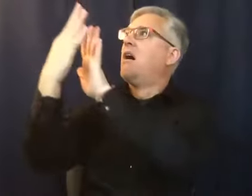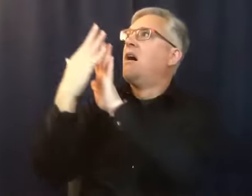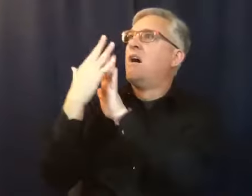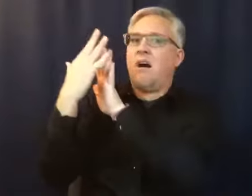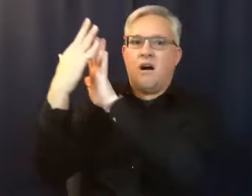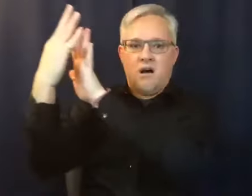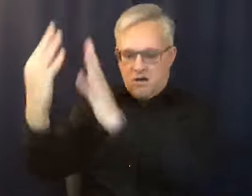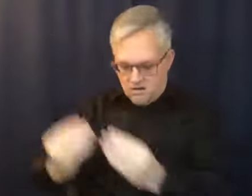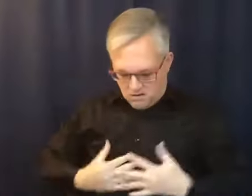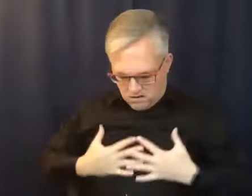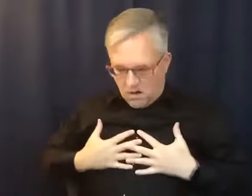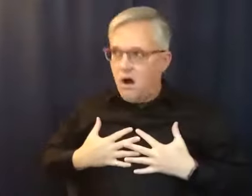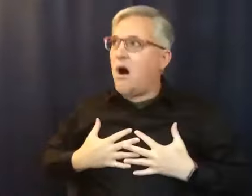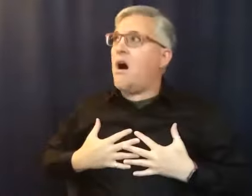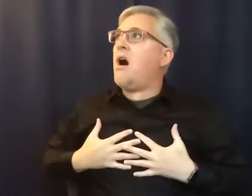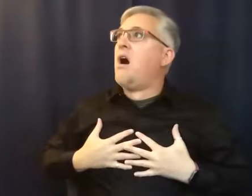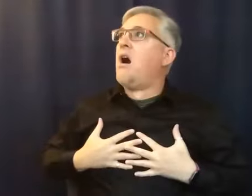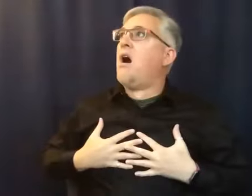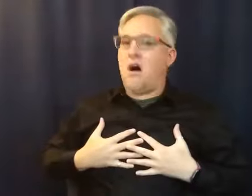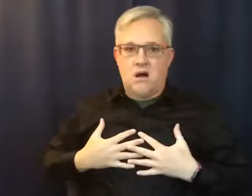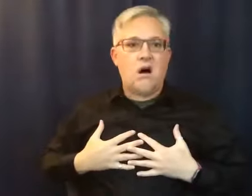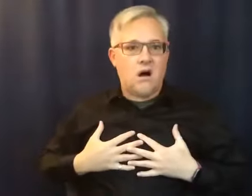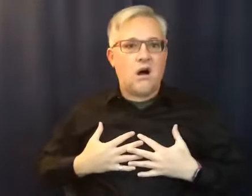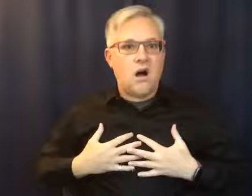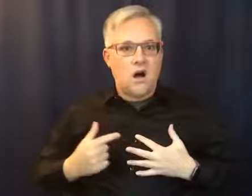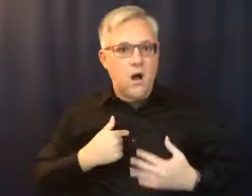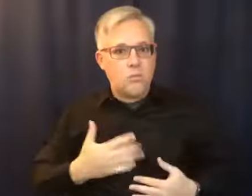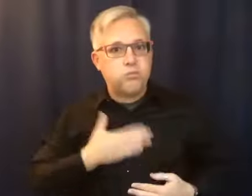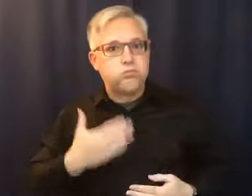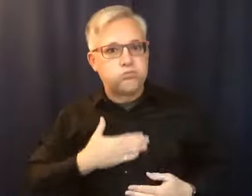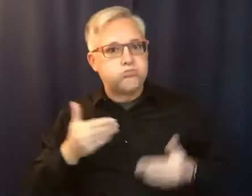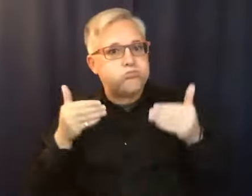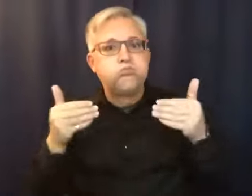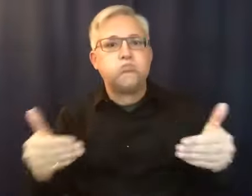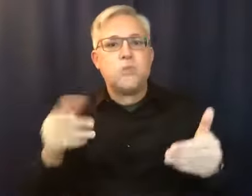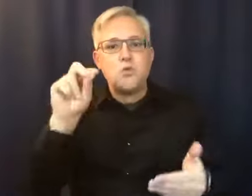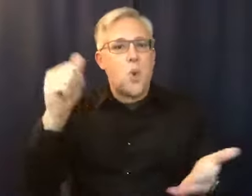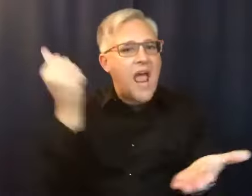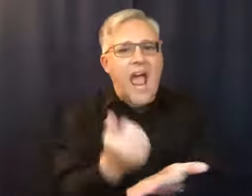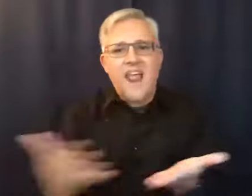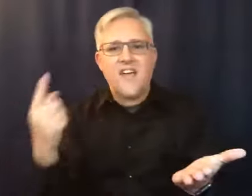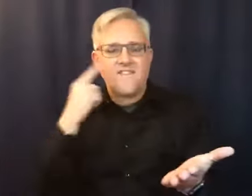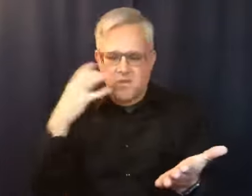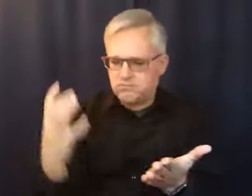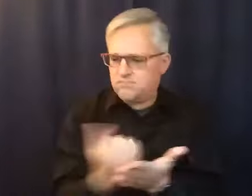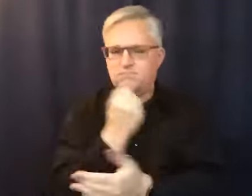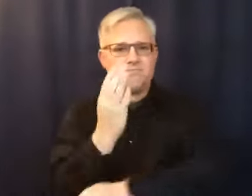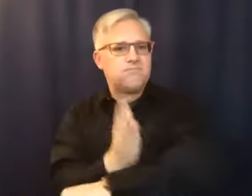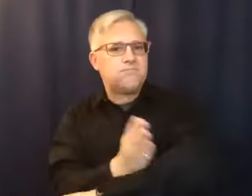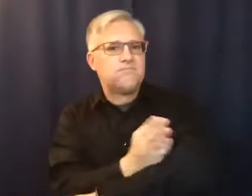feel that I was worth going to any length to get better. I could begin the process of trying to clear away the wreckage of my